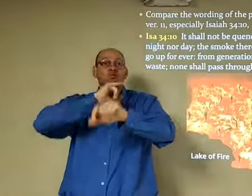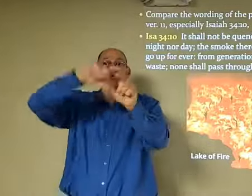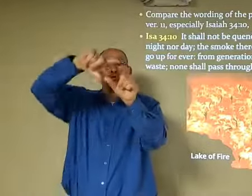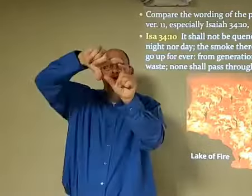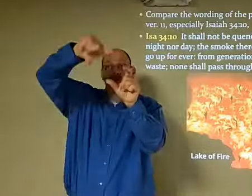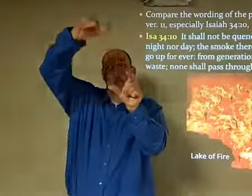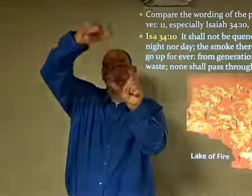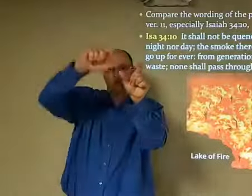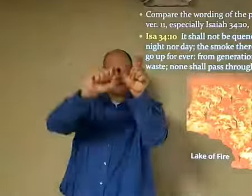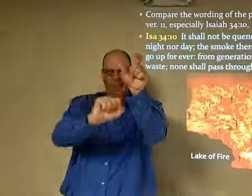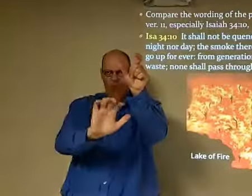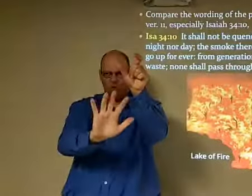south of Israel.